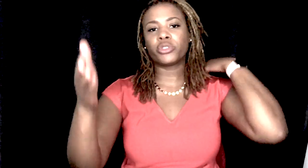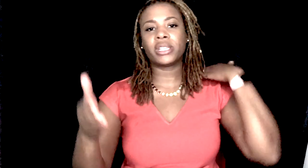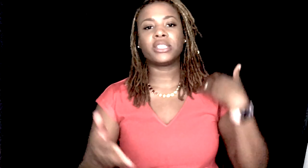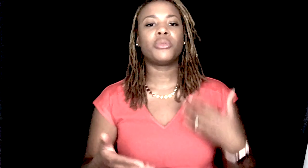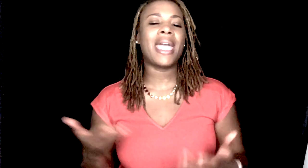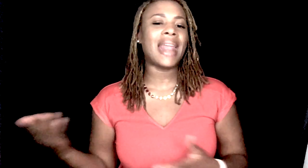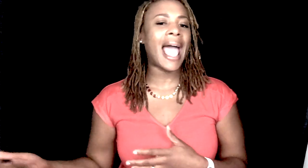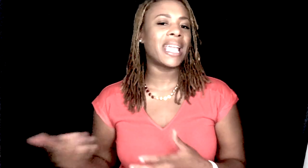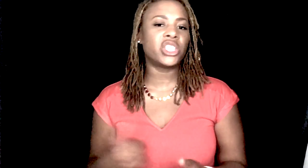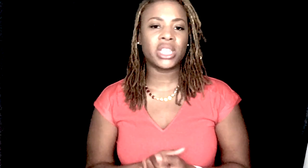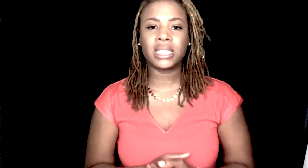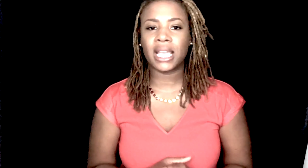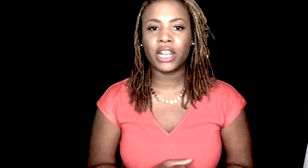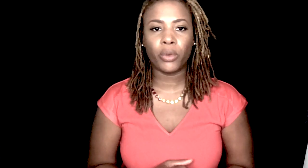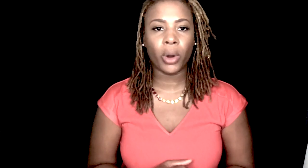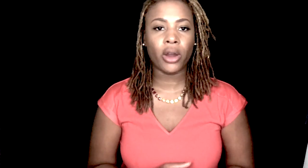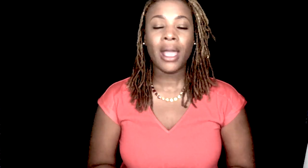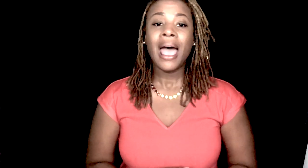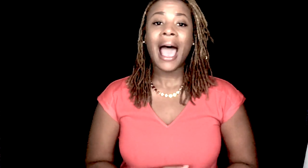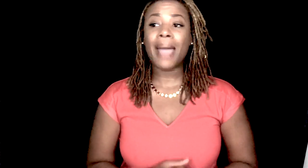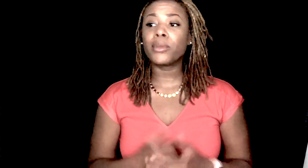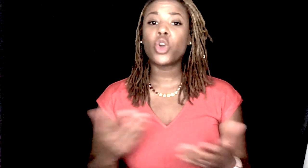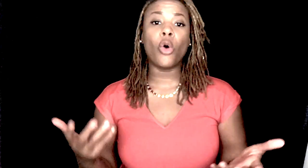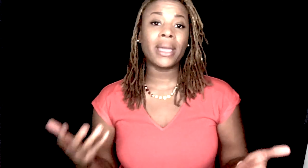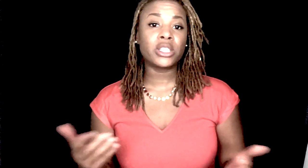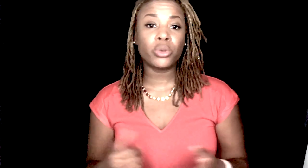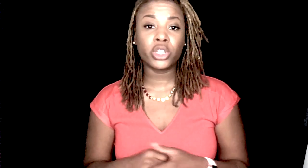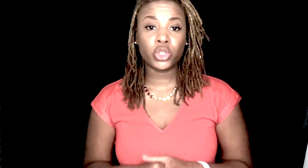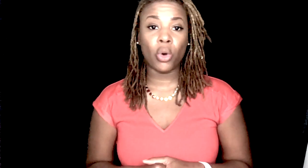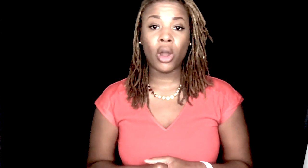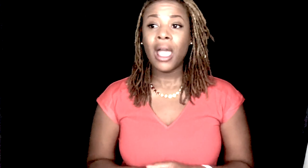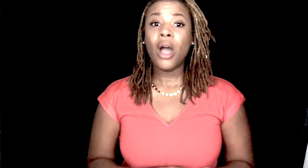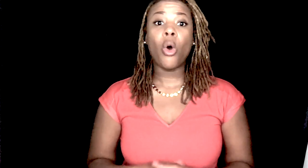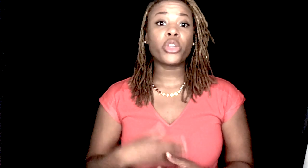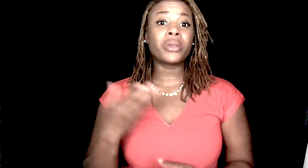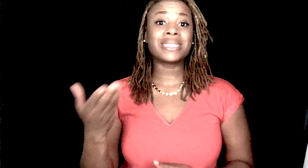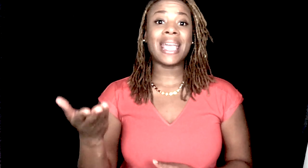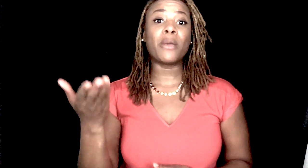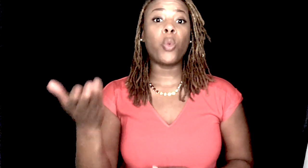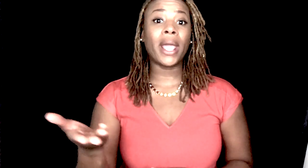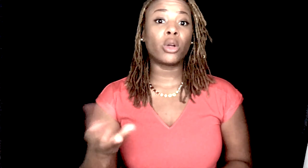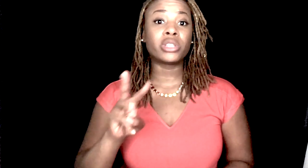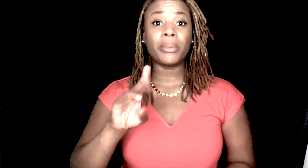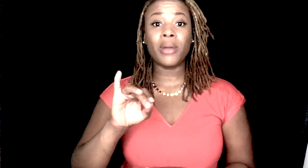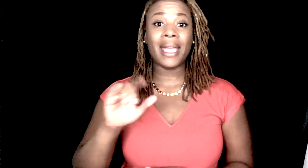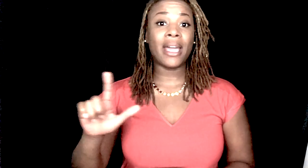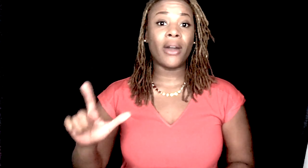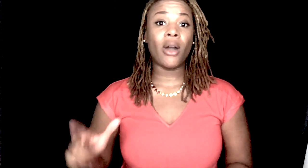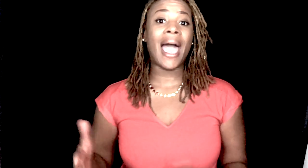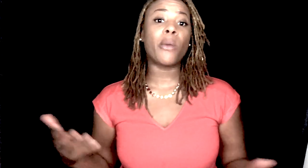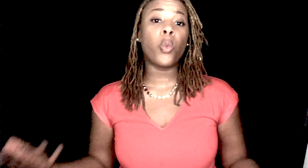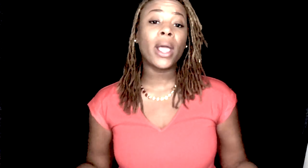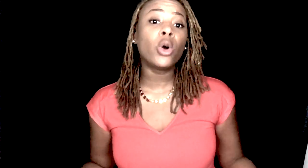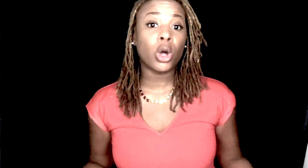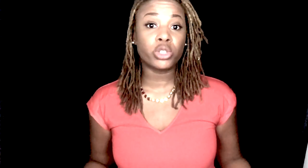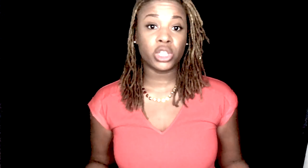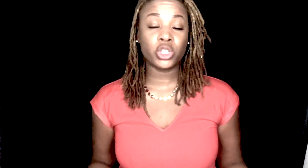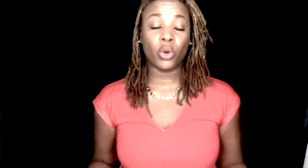tense. You add I-N-G to the end of a word, I'm going to the store. Or you can say, will, W-I-L-L, I will go to the store.